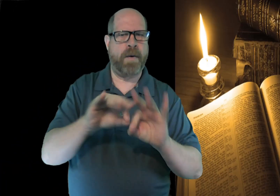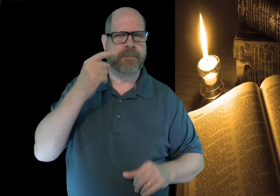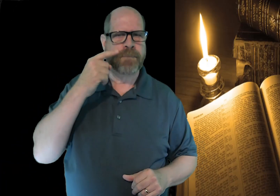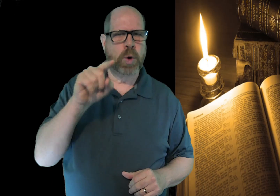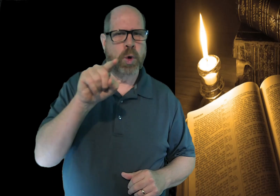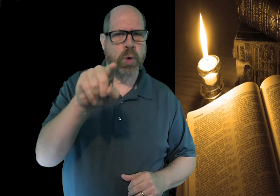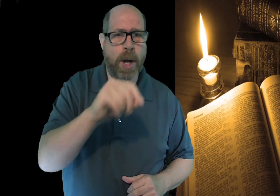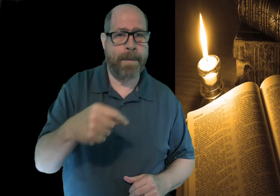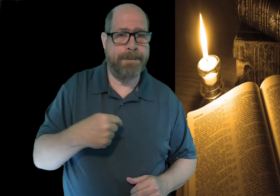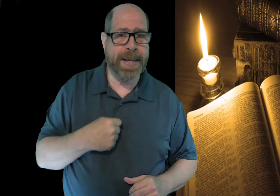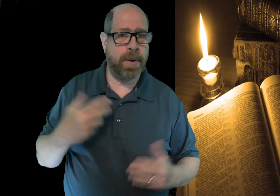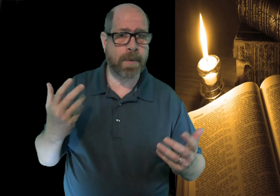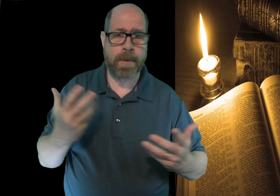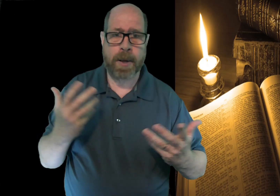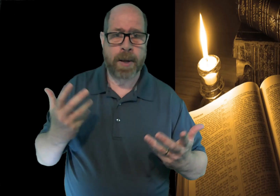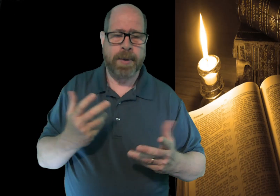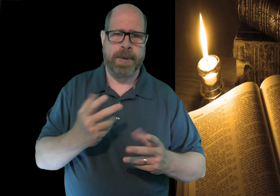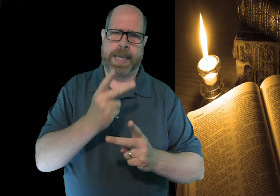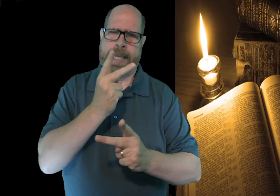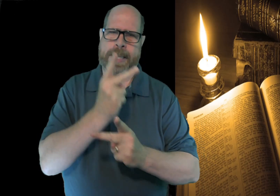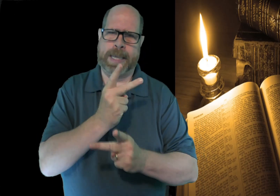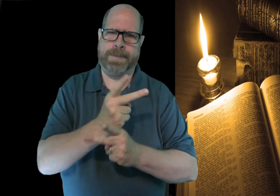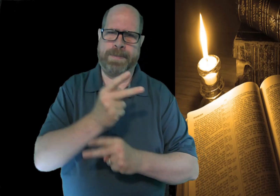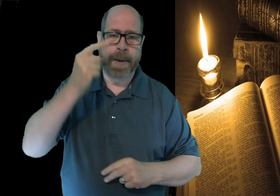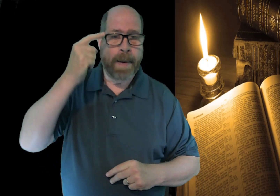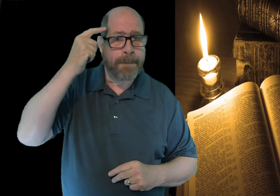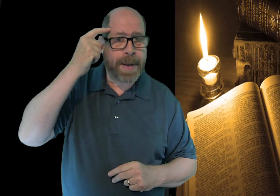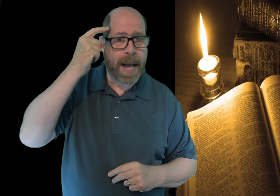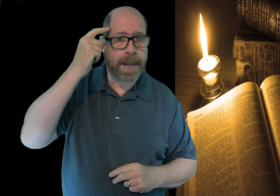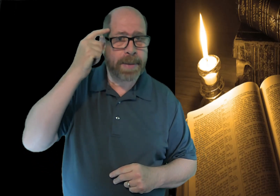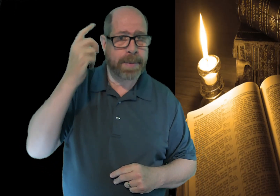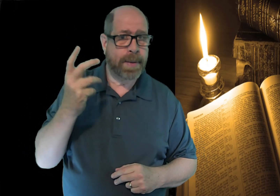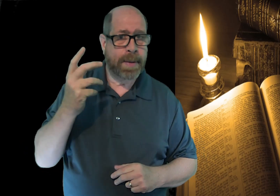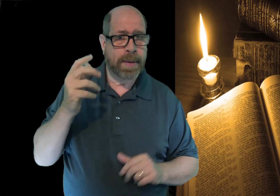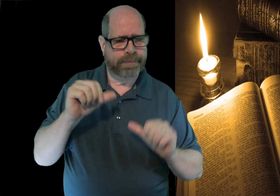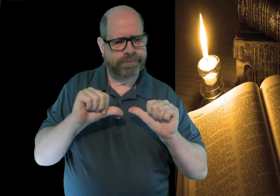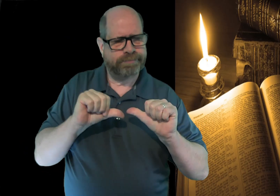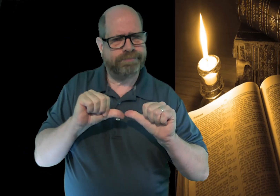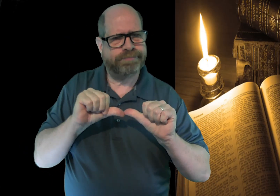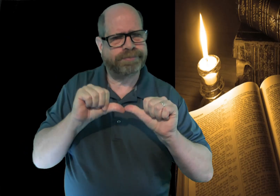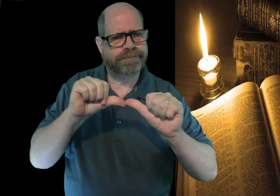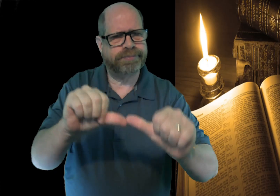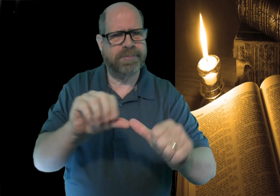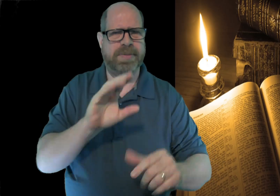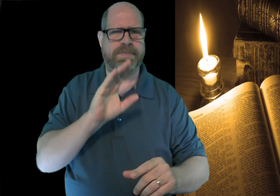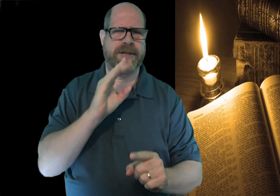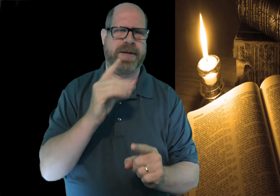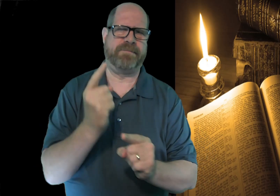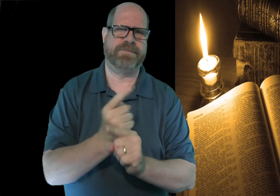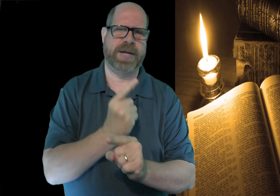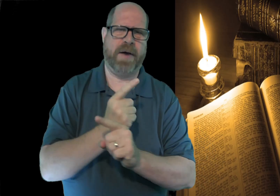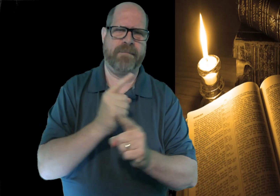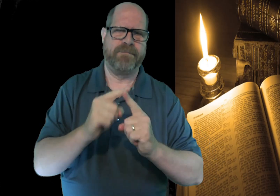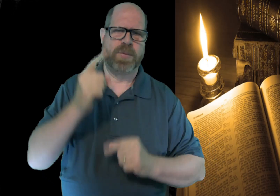It's important for you and me to keep our minds continuously